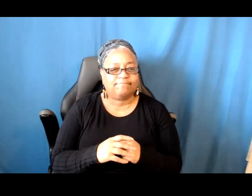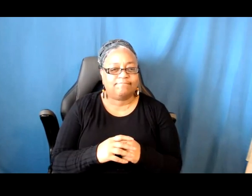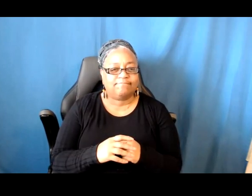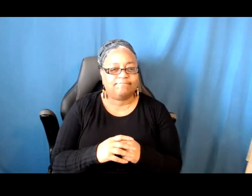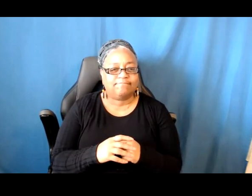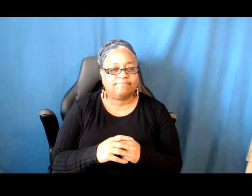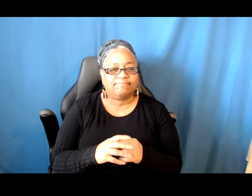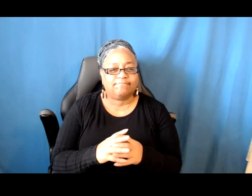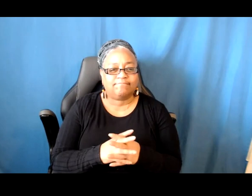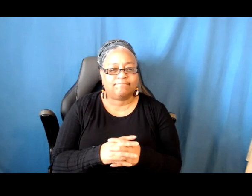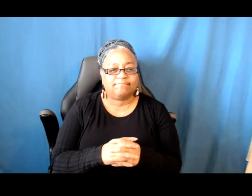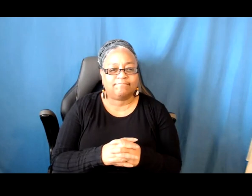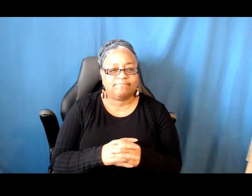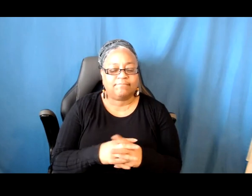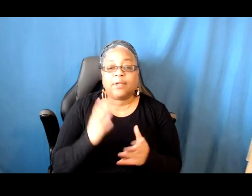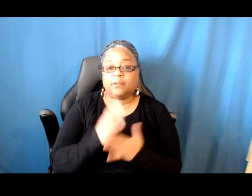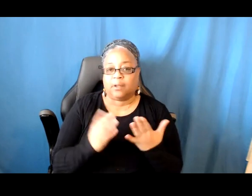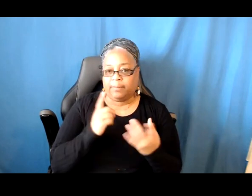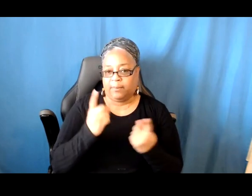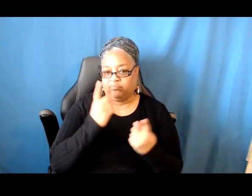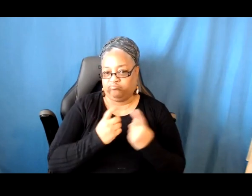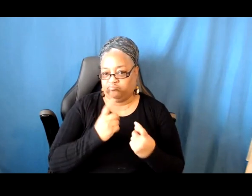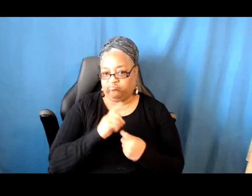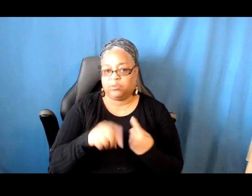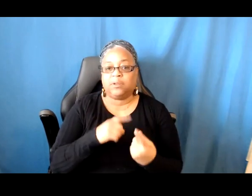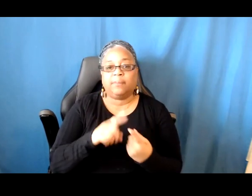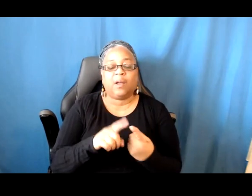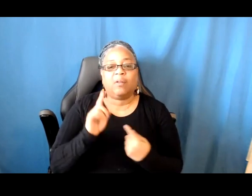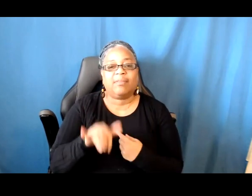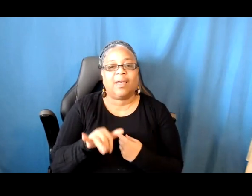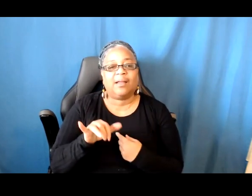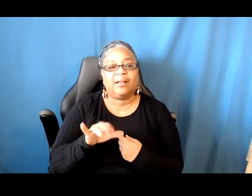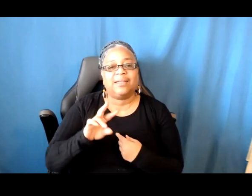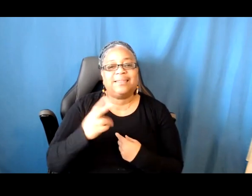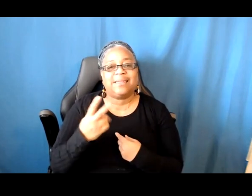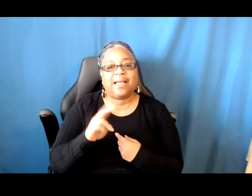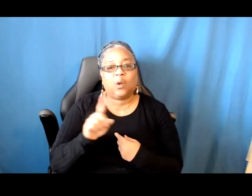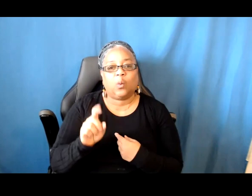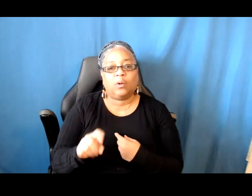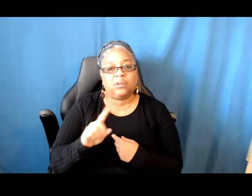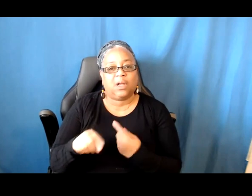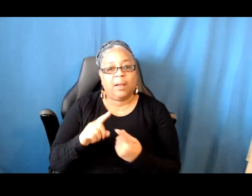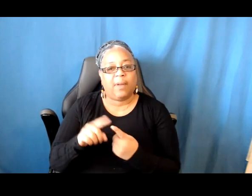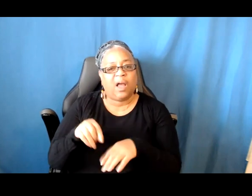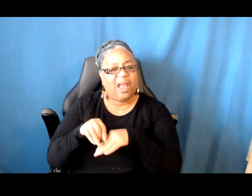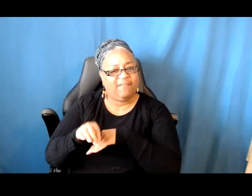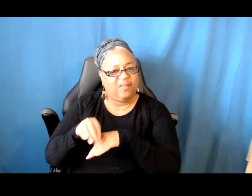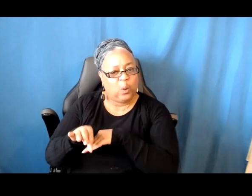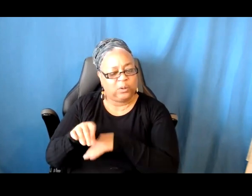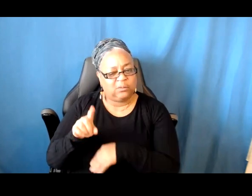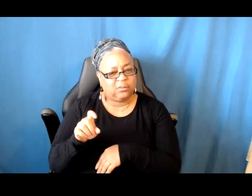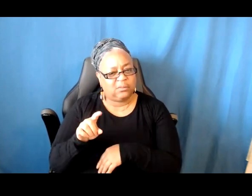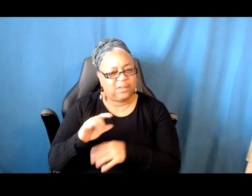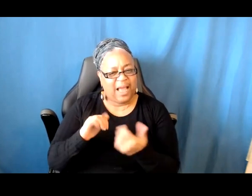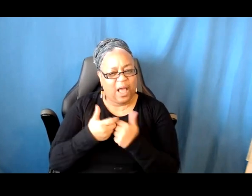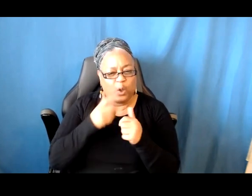So some people are asking questions about that second question about influences. How do we